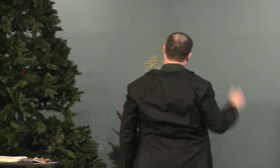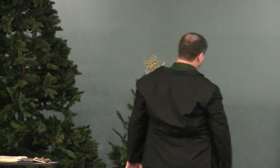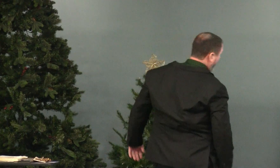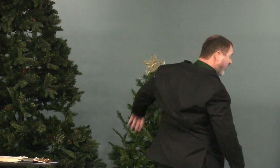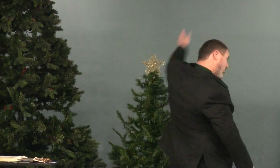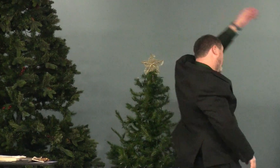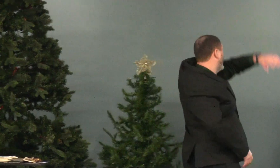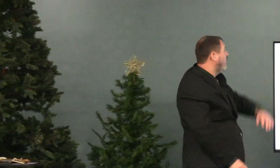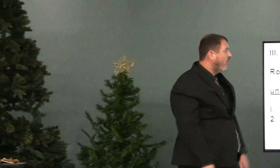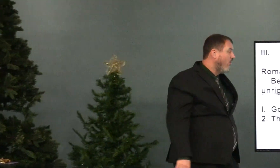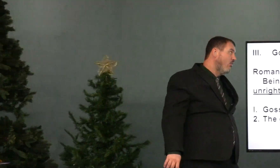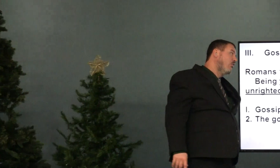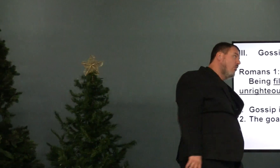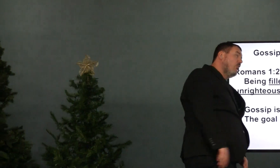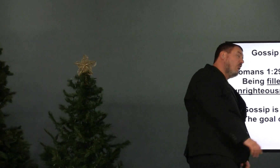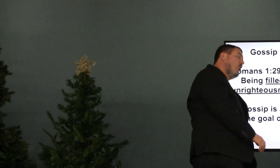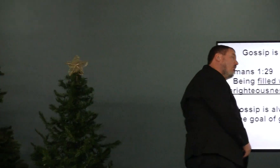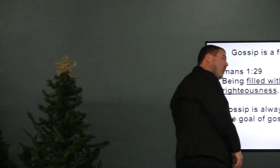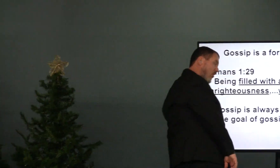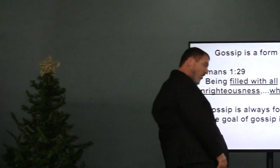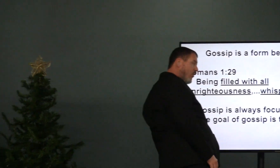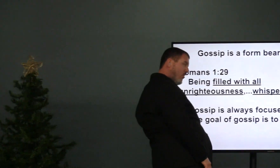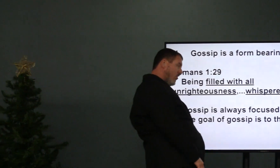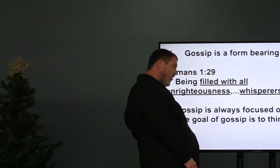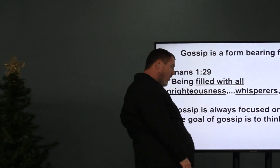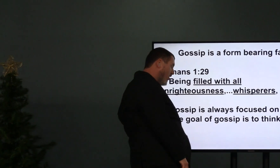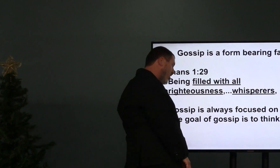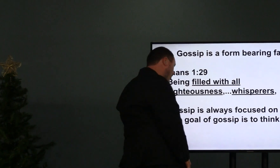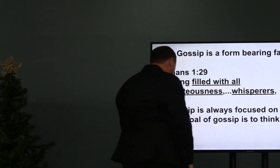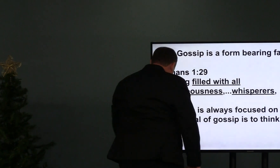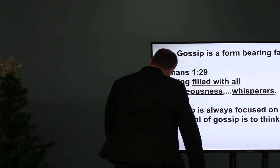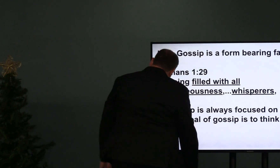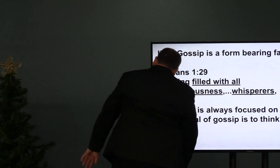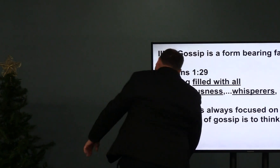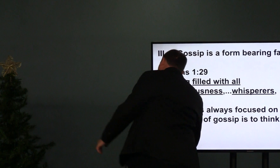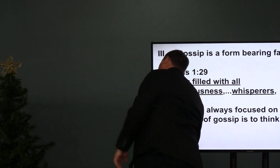and I saw somebody who was just flailing around